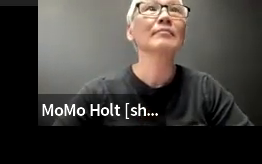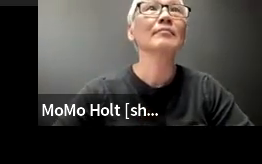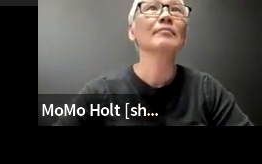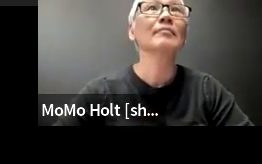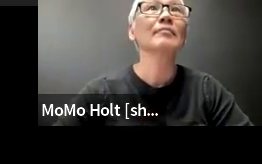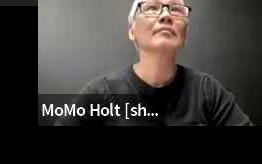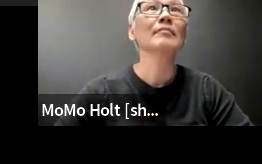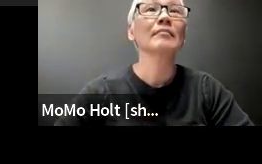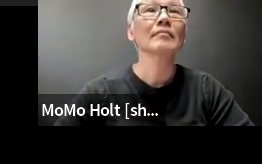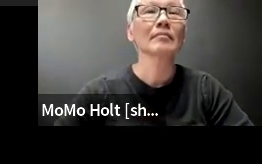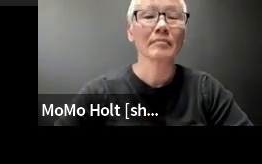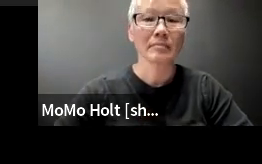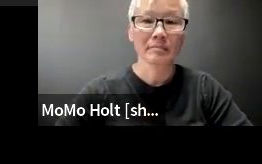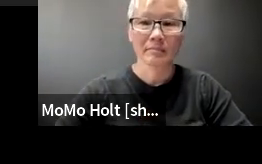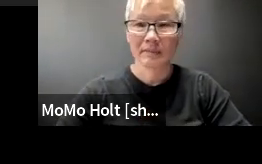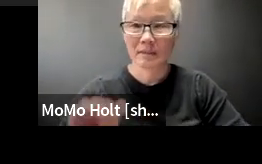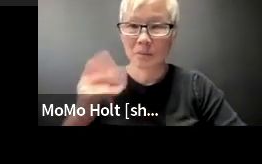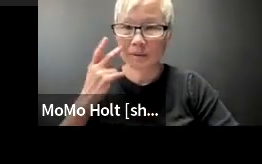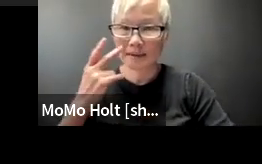sorry pardon me